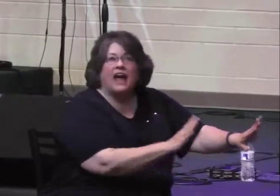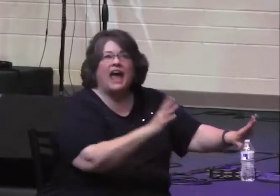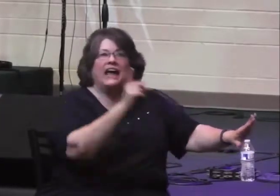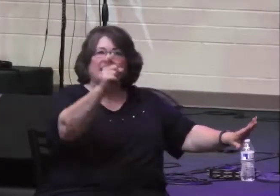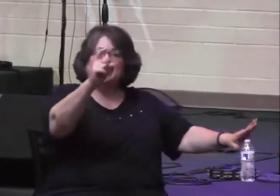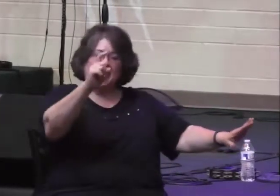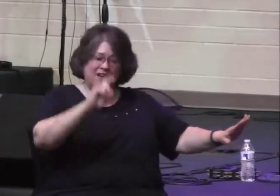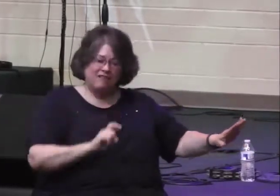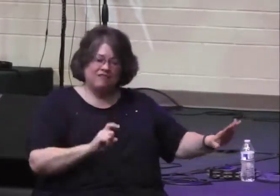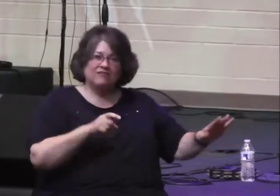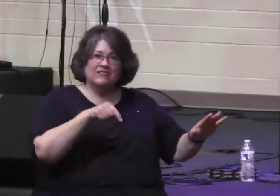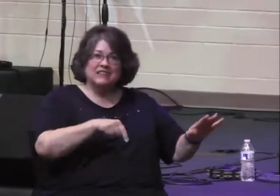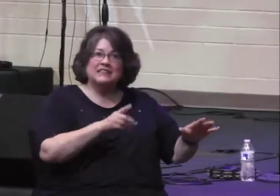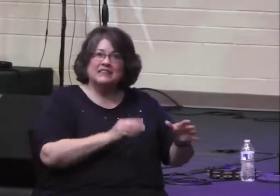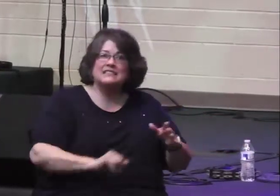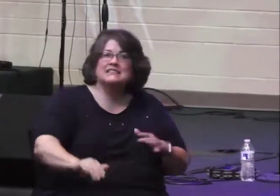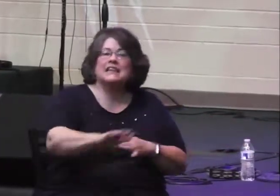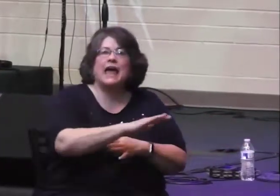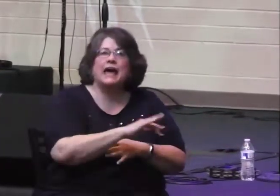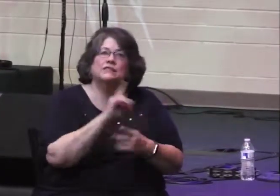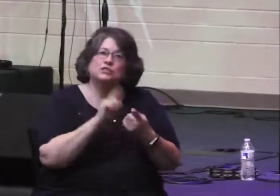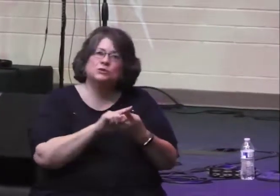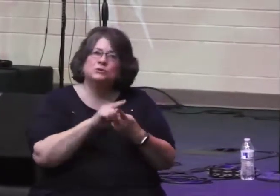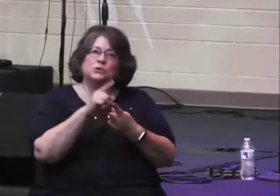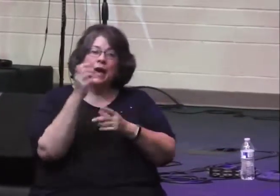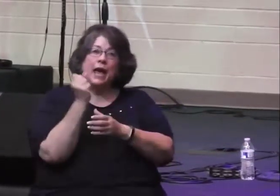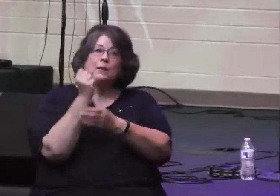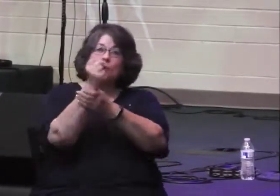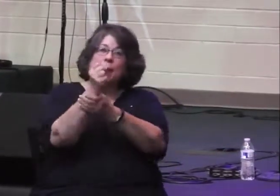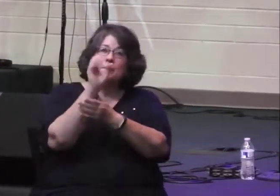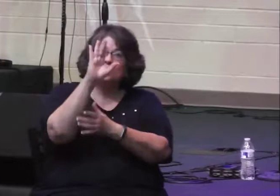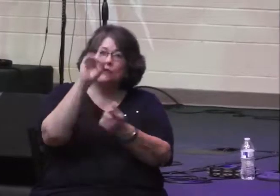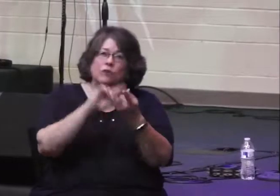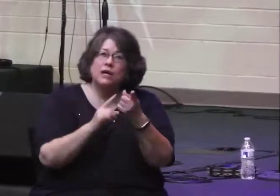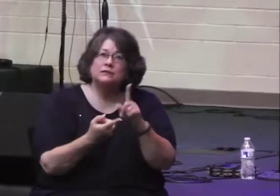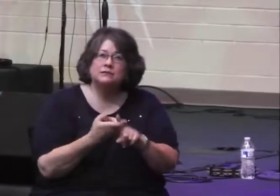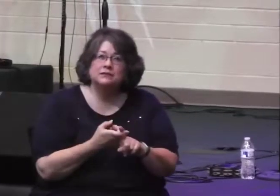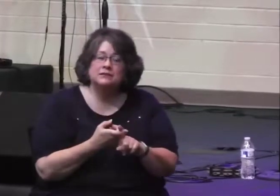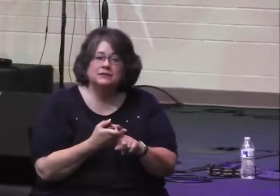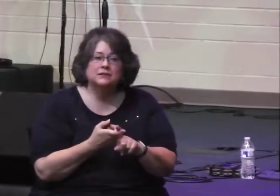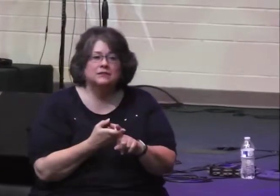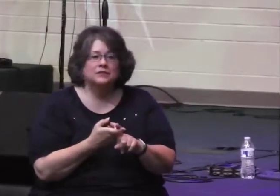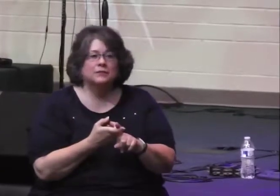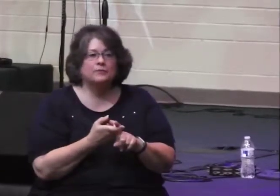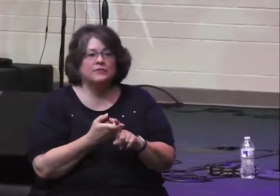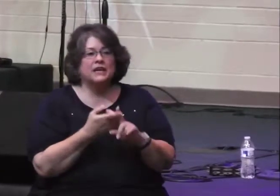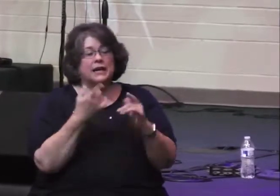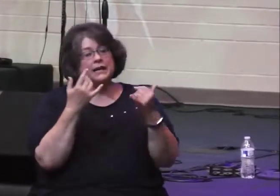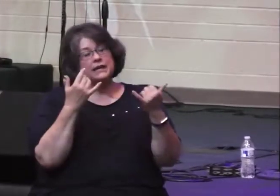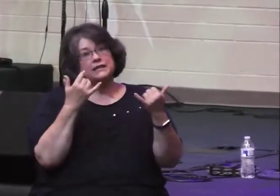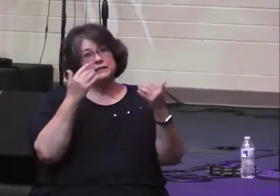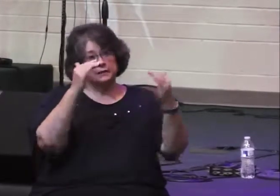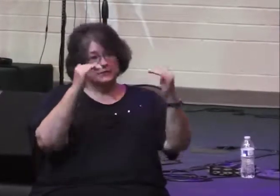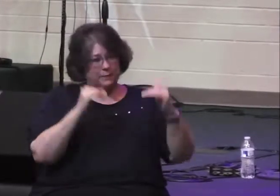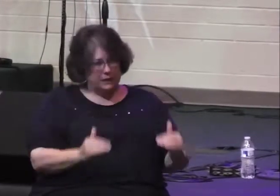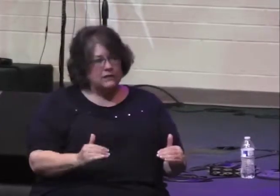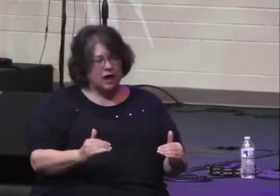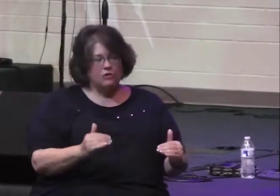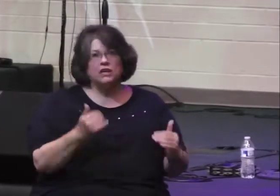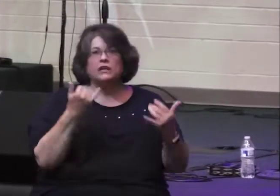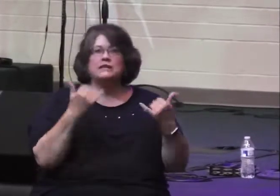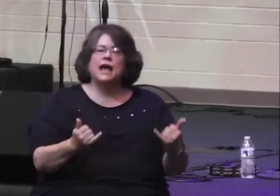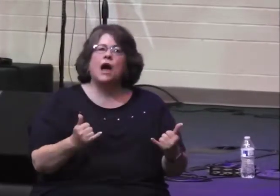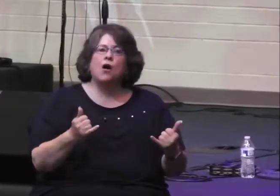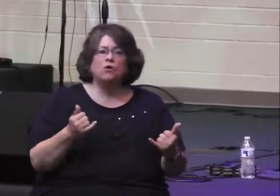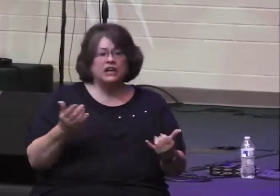give it forever to the descendants of Abraham, your friend? Now I want to skip ahead to verse 10. But now here are men